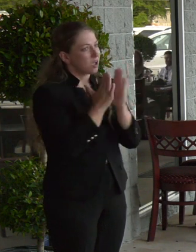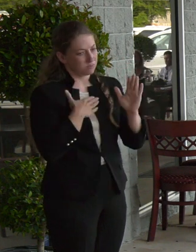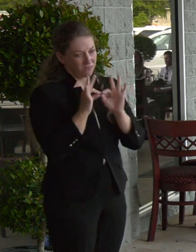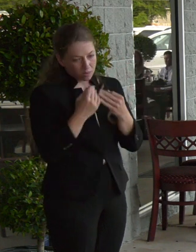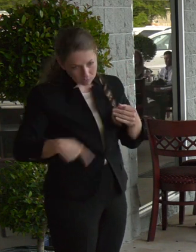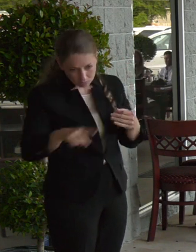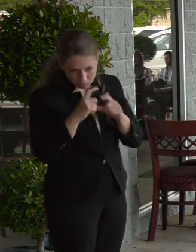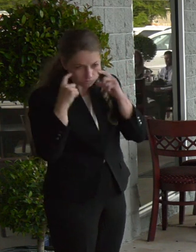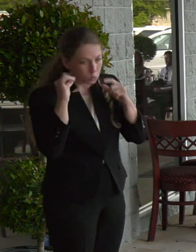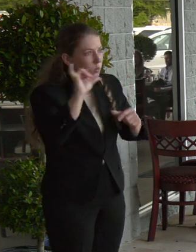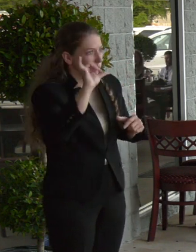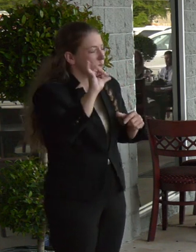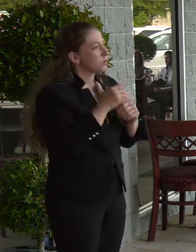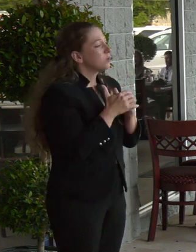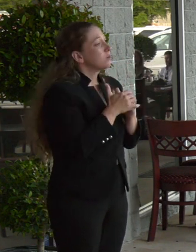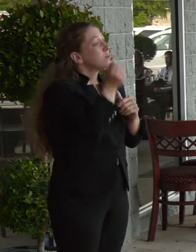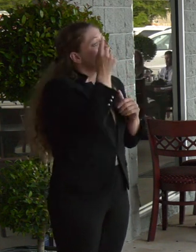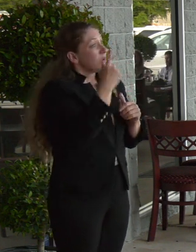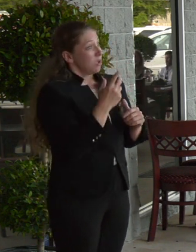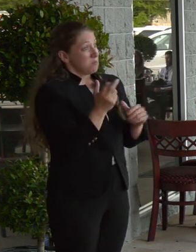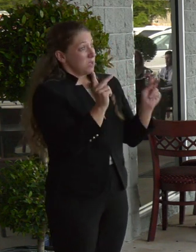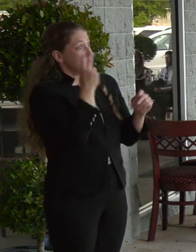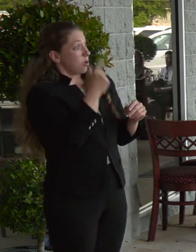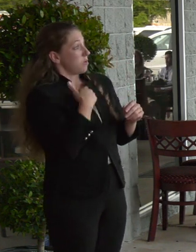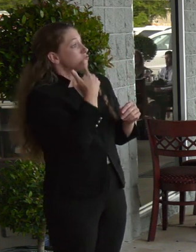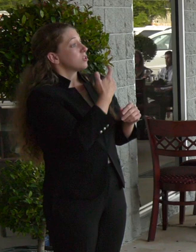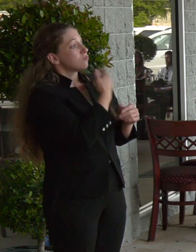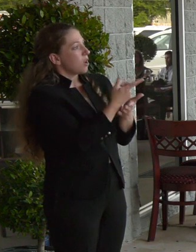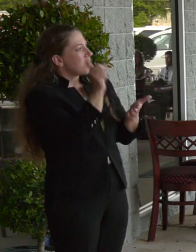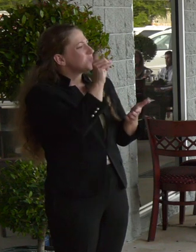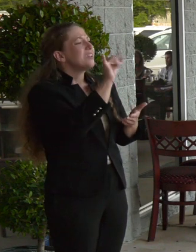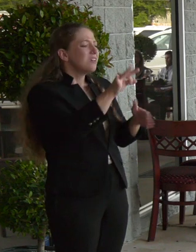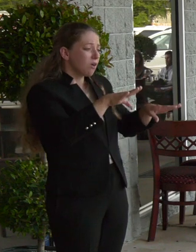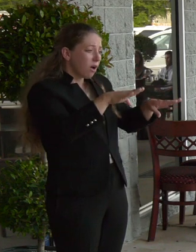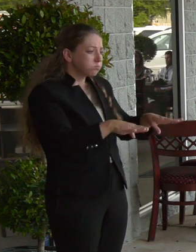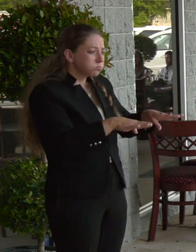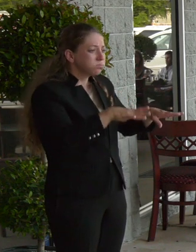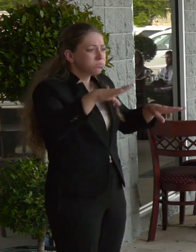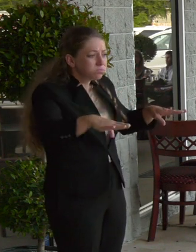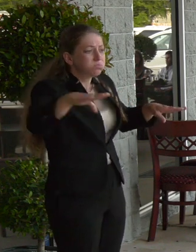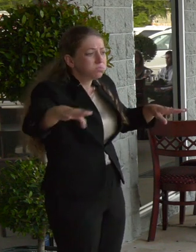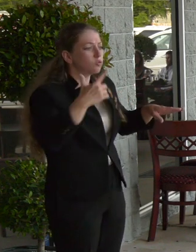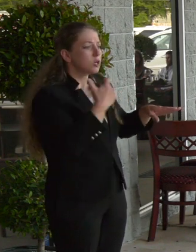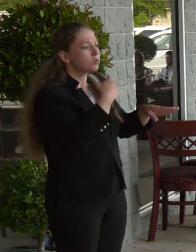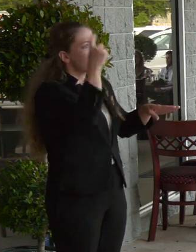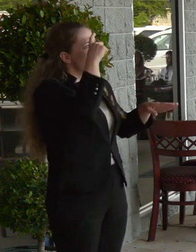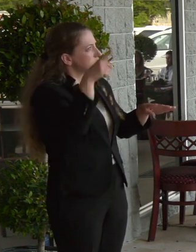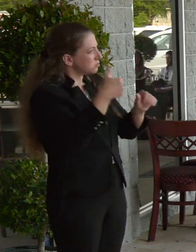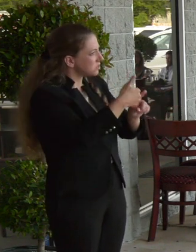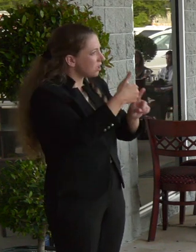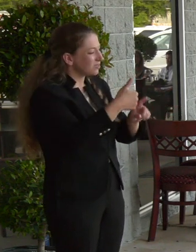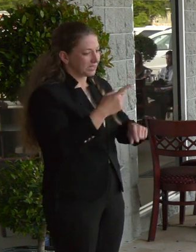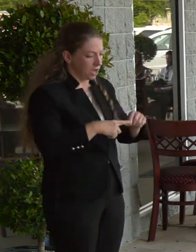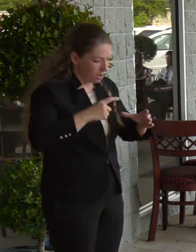when you're at a restaurant, someone asked last week, they saw me at a restaurant. If you're at a restaurant that's socially distant, the restaurant's taking precautions, you can't eat with a